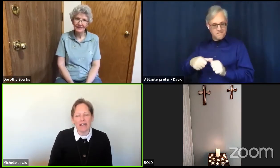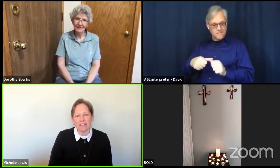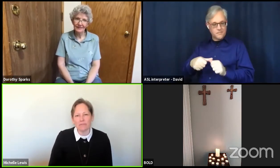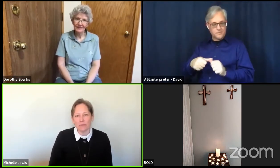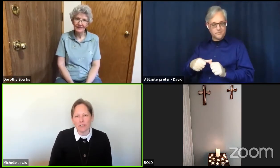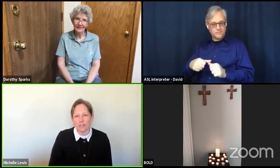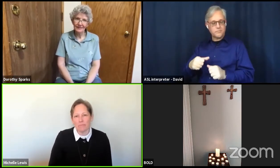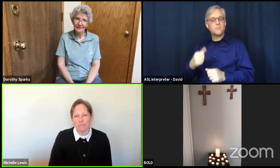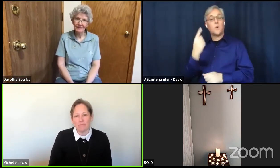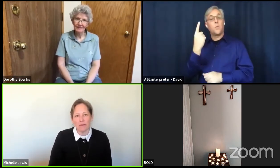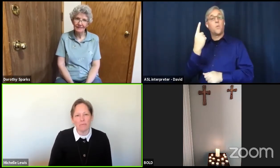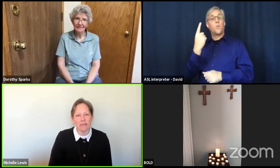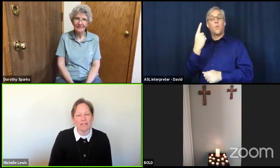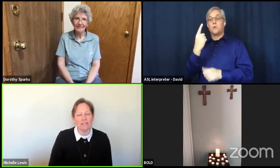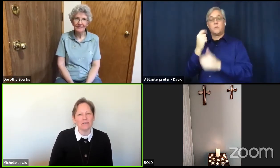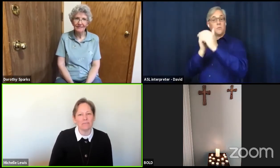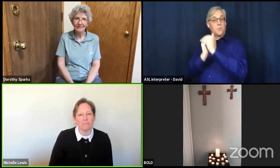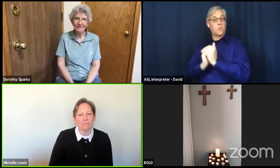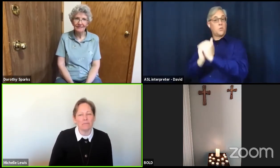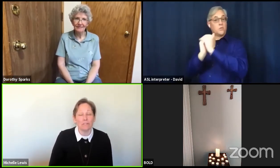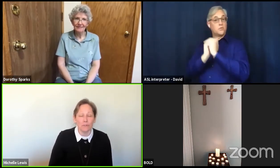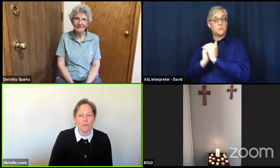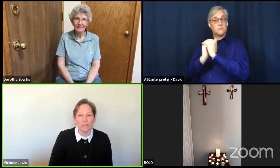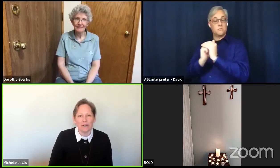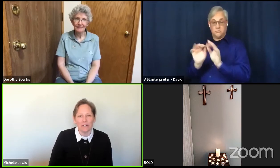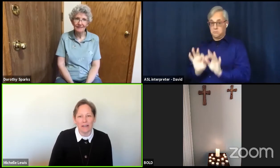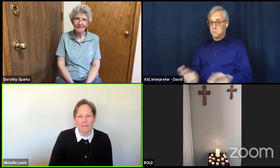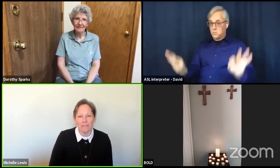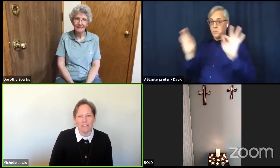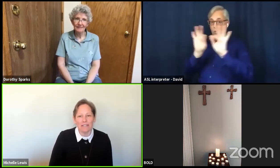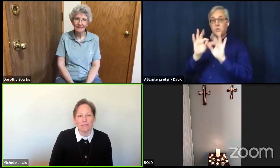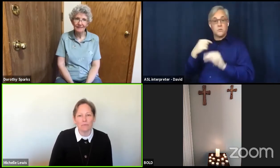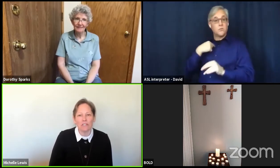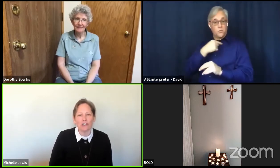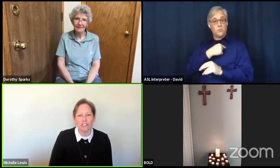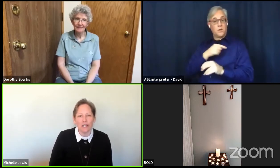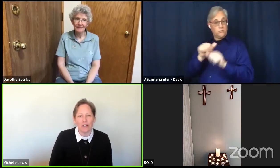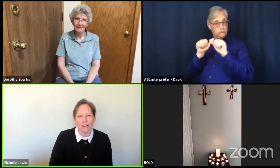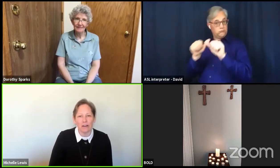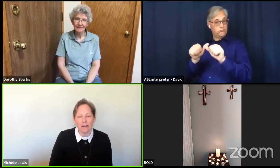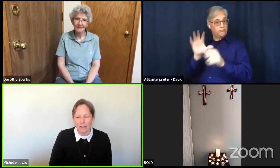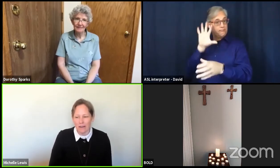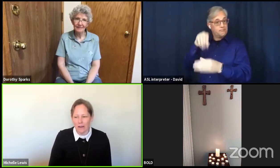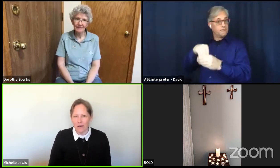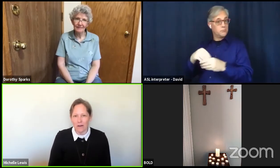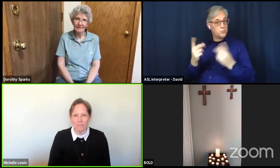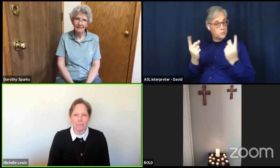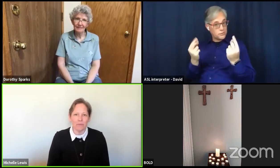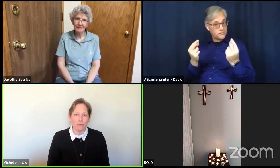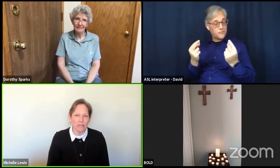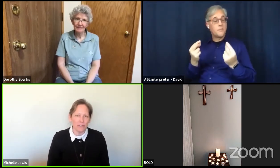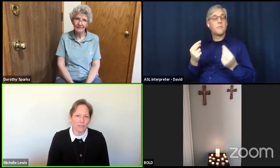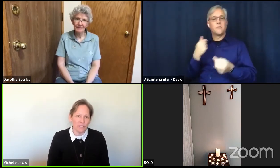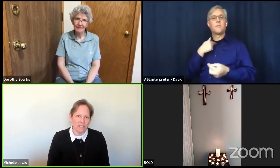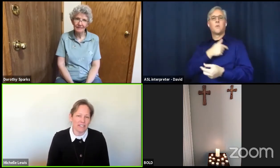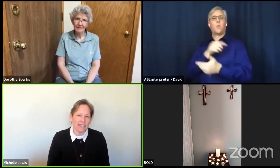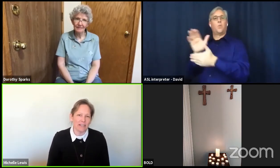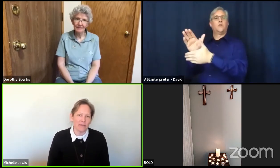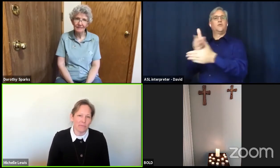of worship that we do in our lives is we share the resources and the money